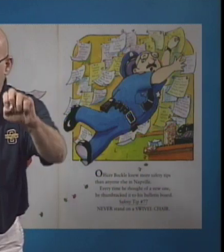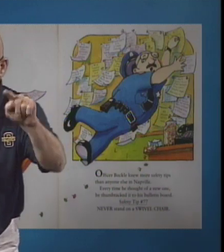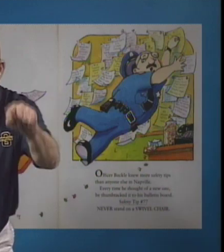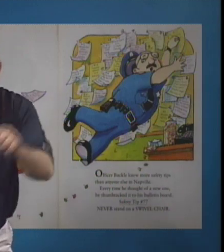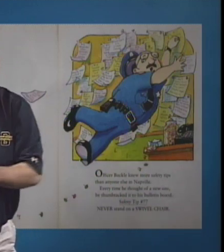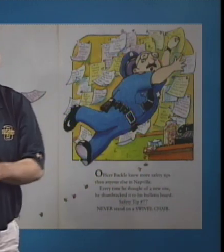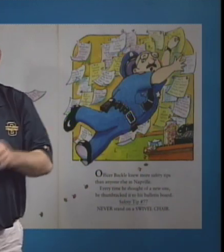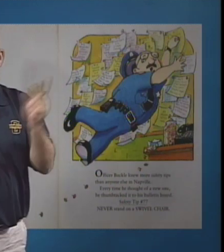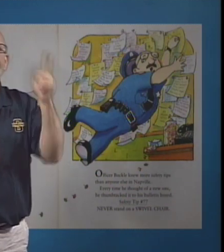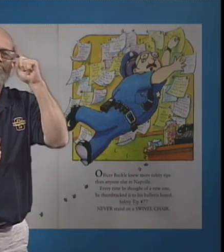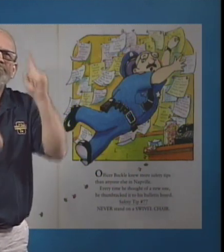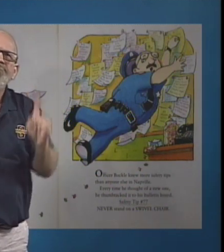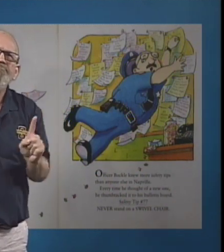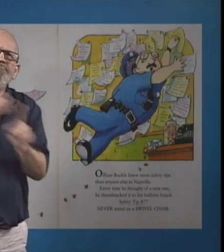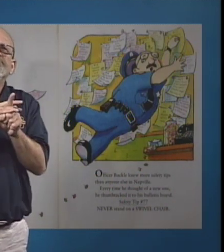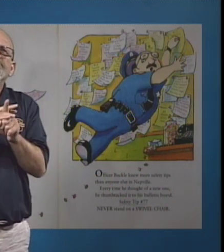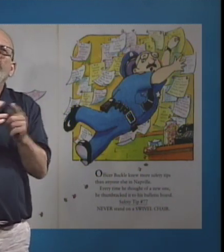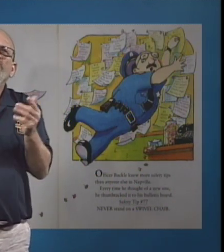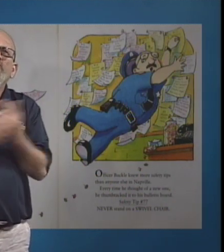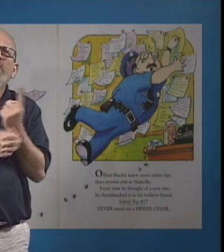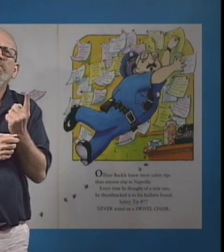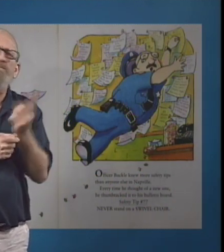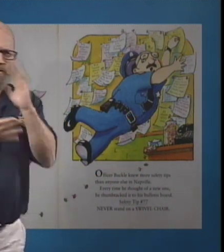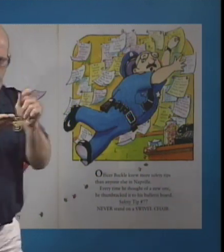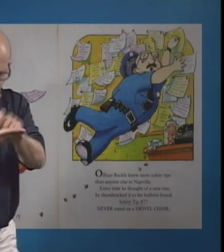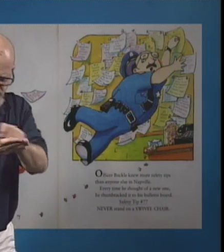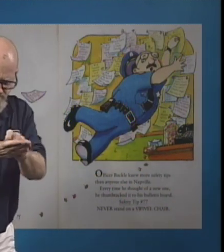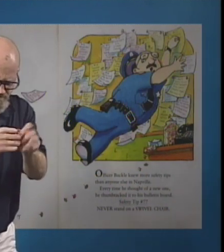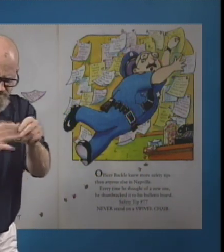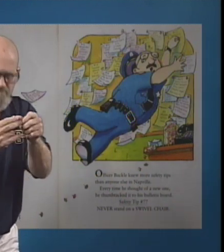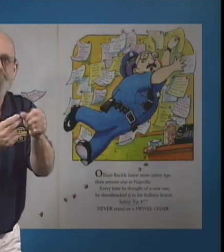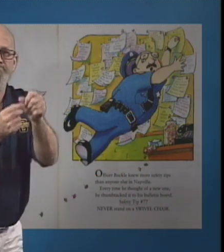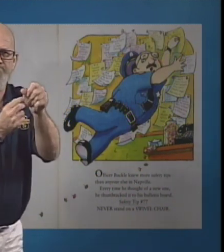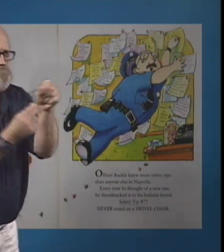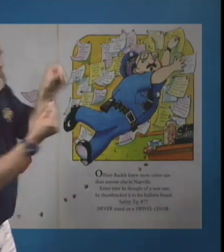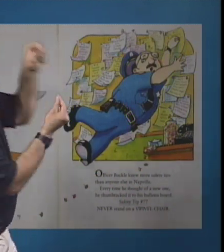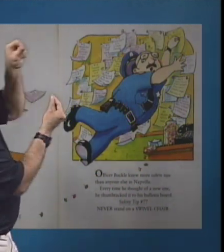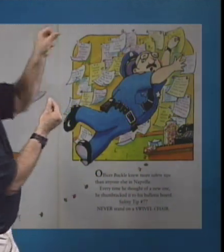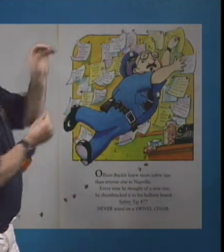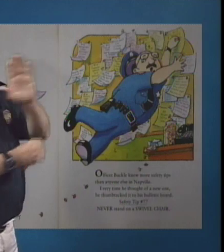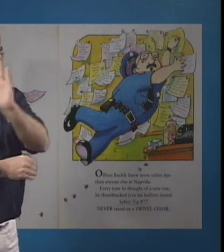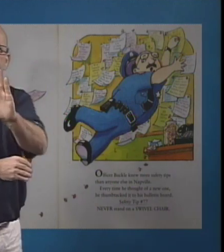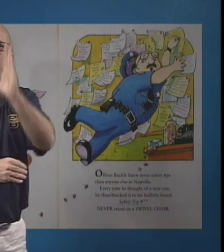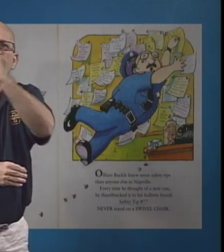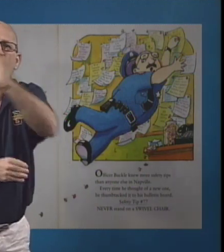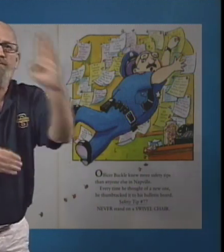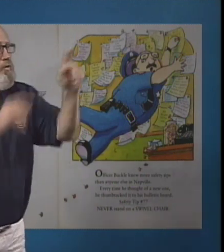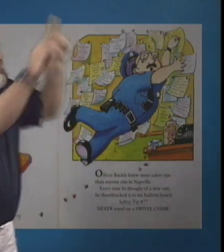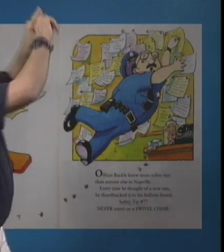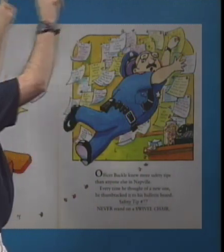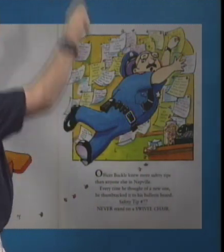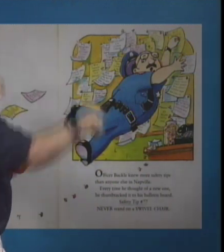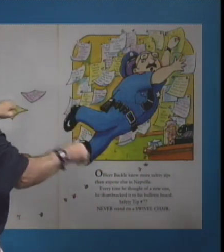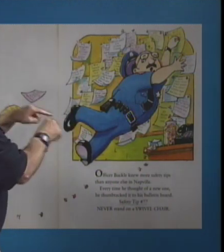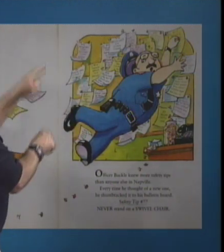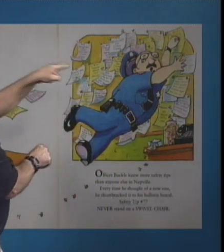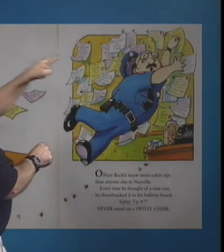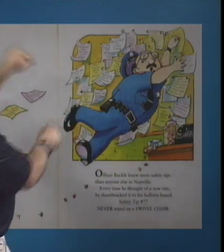anyone else in Knappville. Every time he thought of a new one, he thumbtacked it to his bulletin